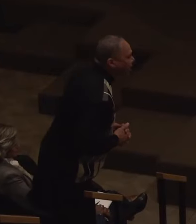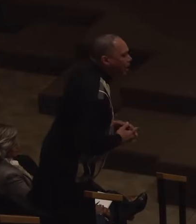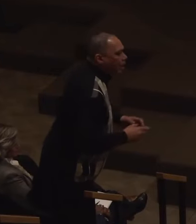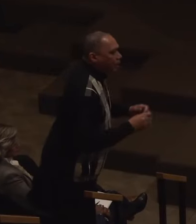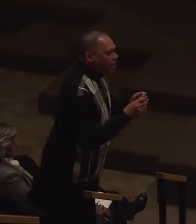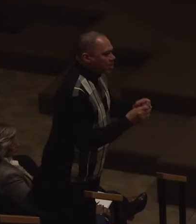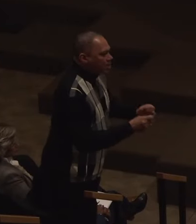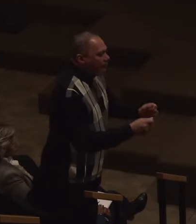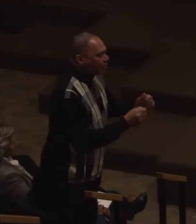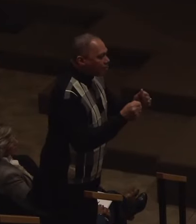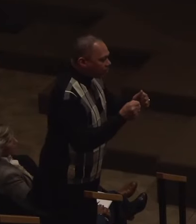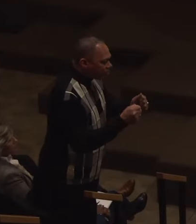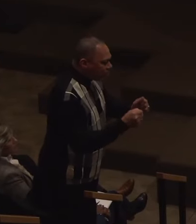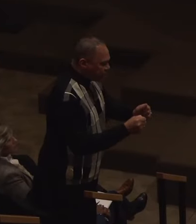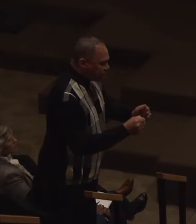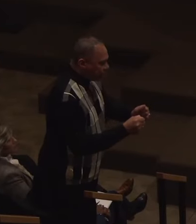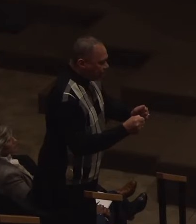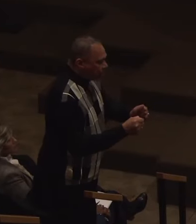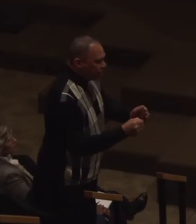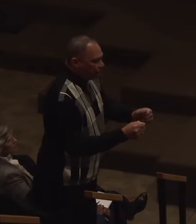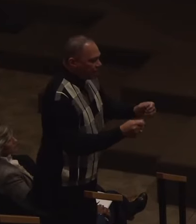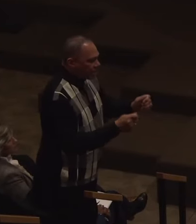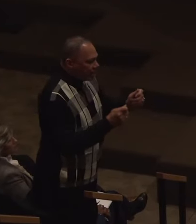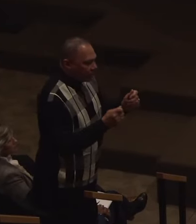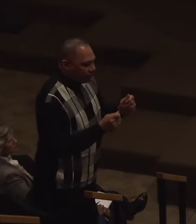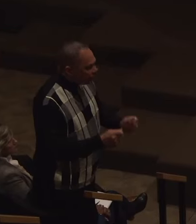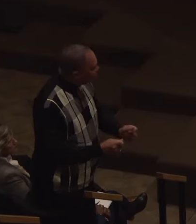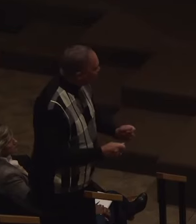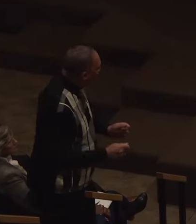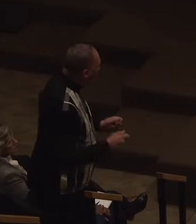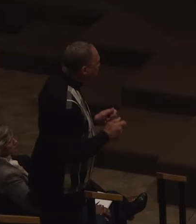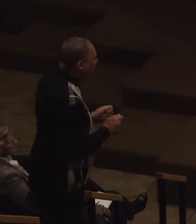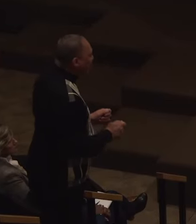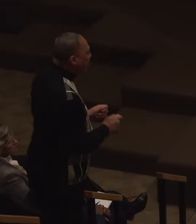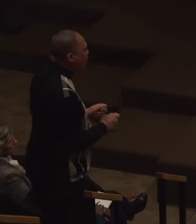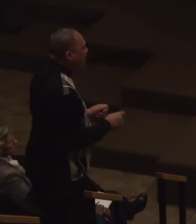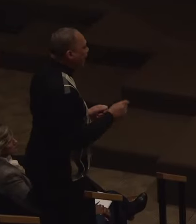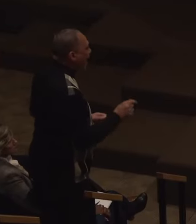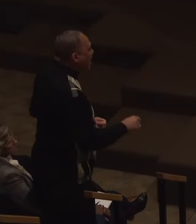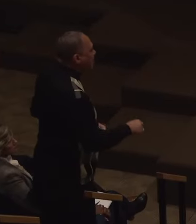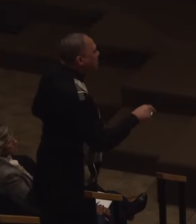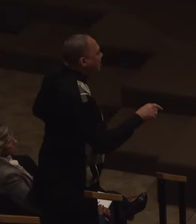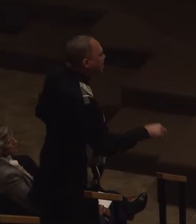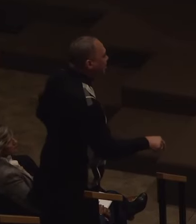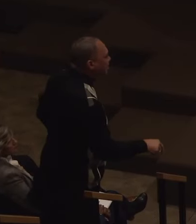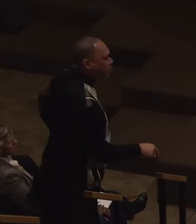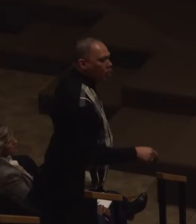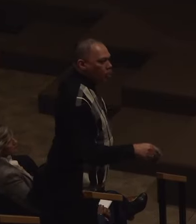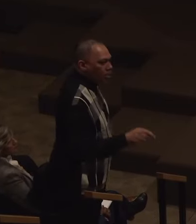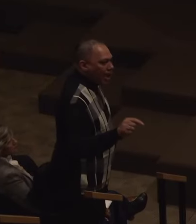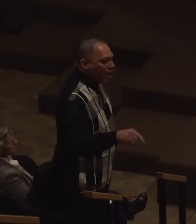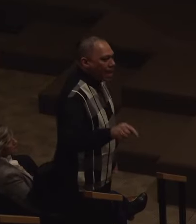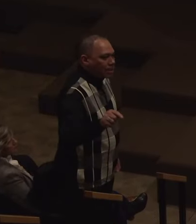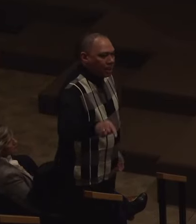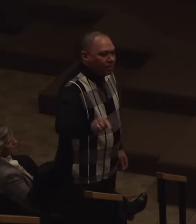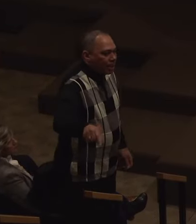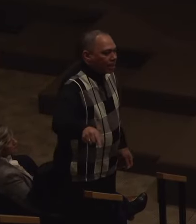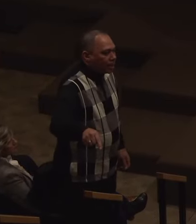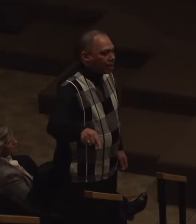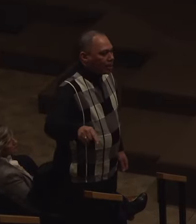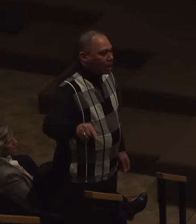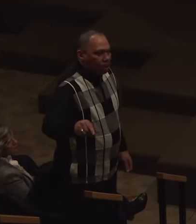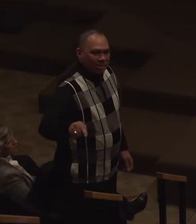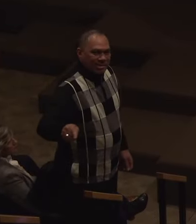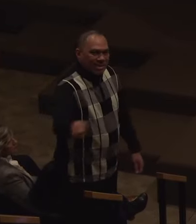understanding. This is not frustration. These are individuals who are speaking on behalf of citizens who cannot come